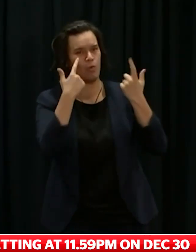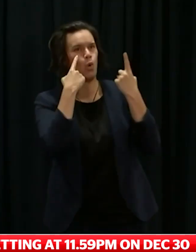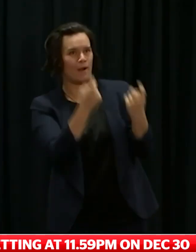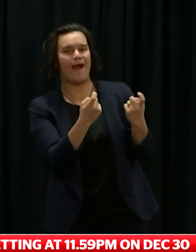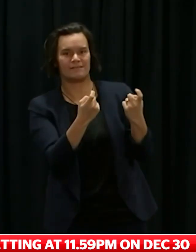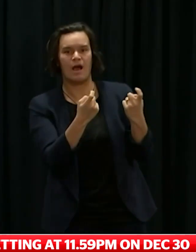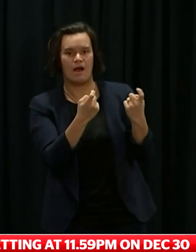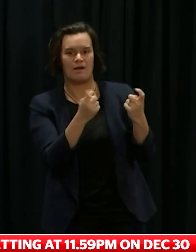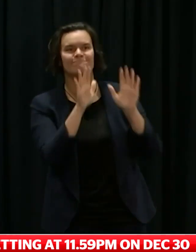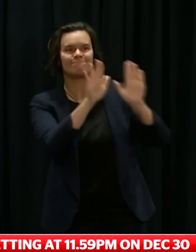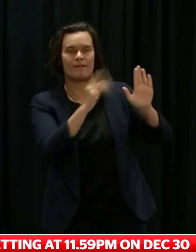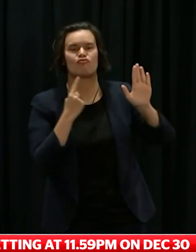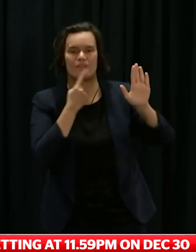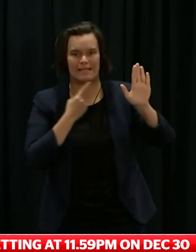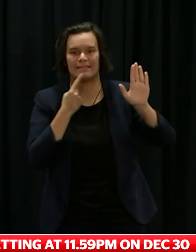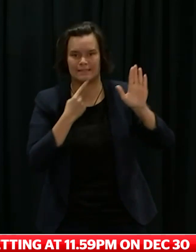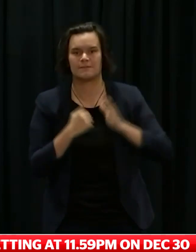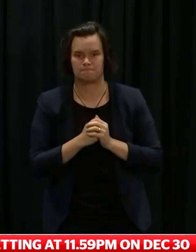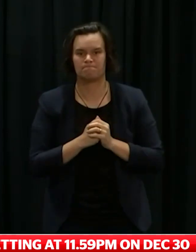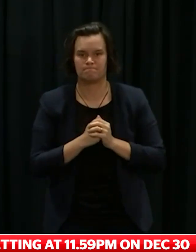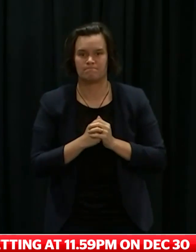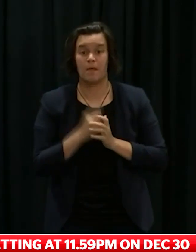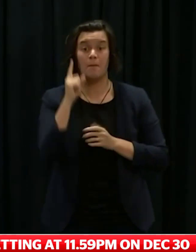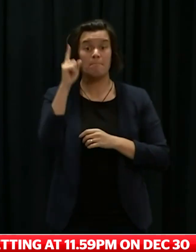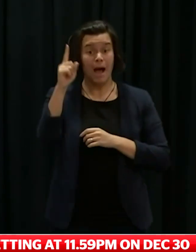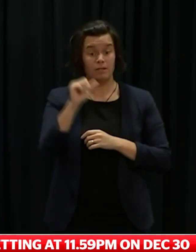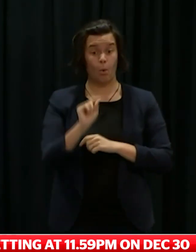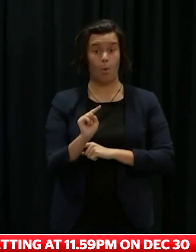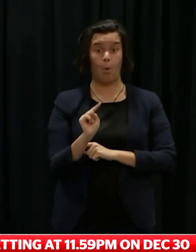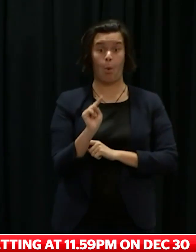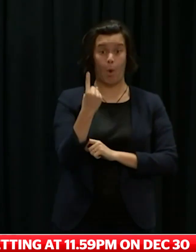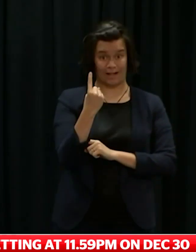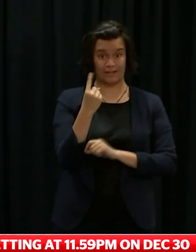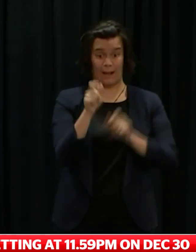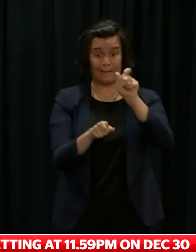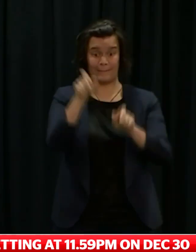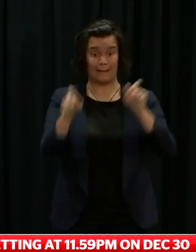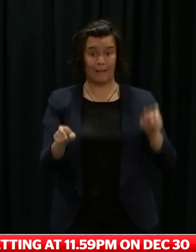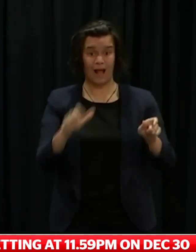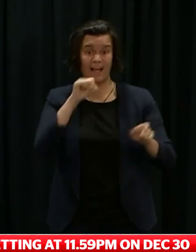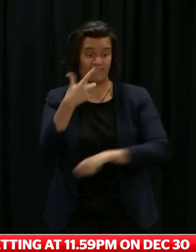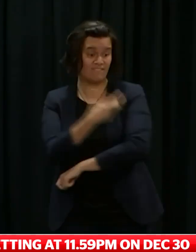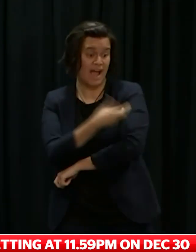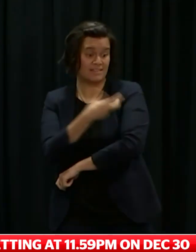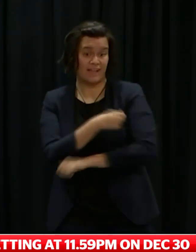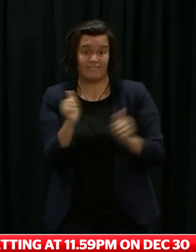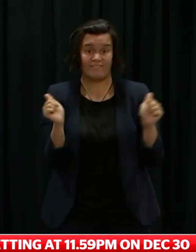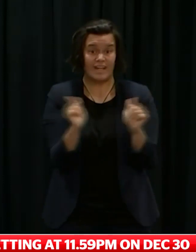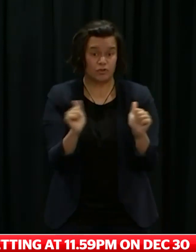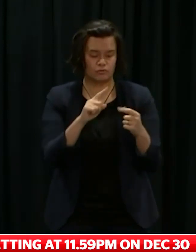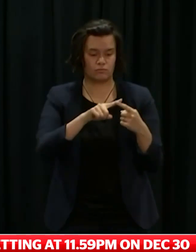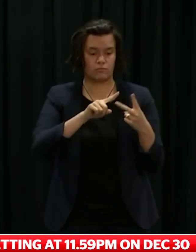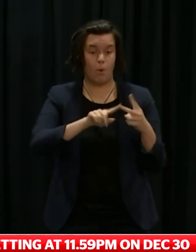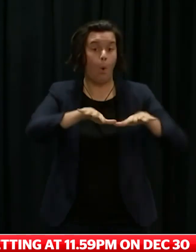does not move, of course, that people who do not fulfil the requirements in Auckland around either being fully vaccinated or tested cannot move into